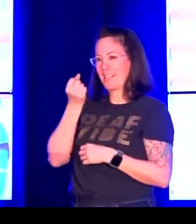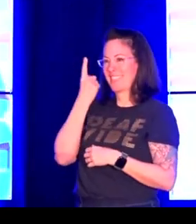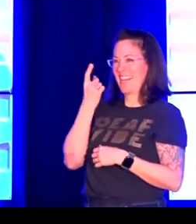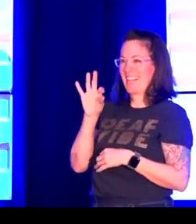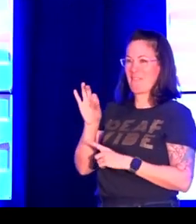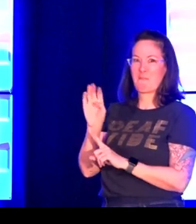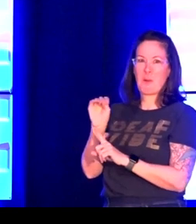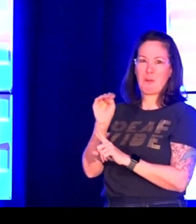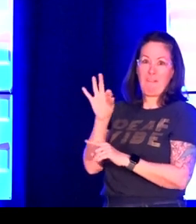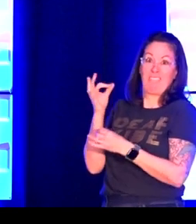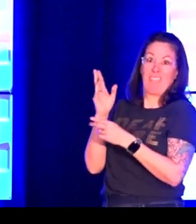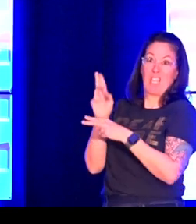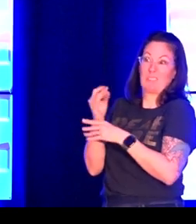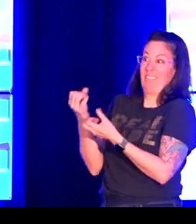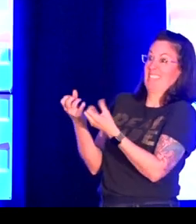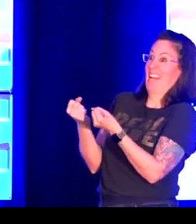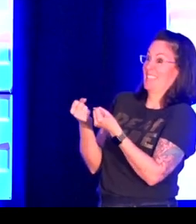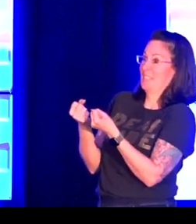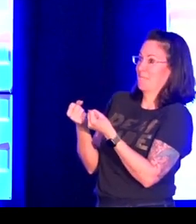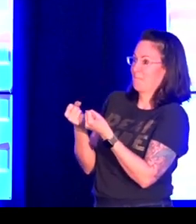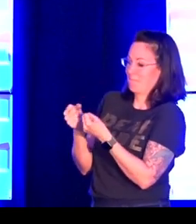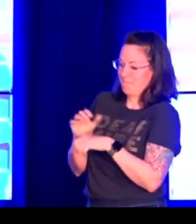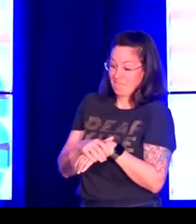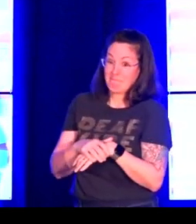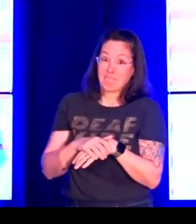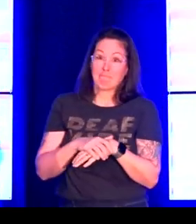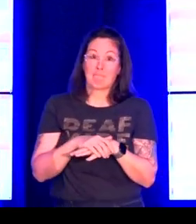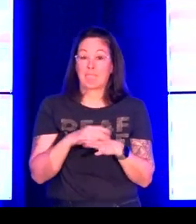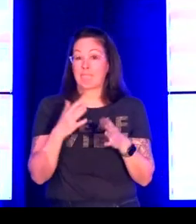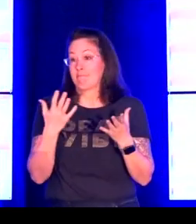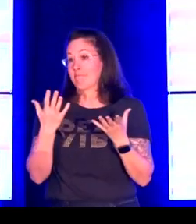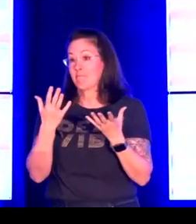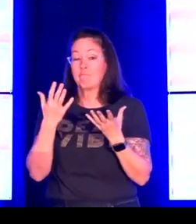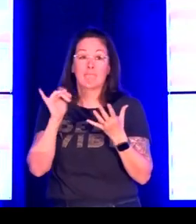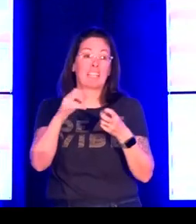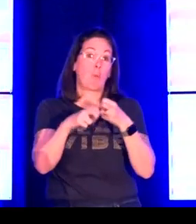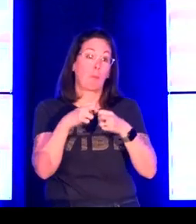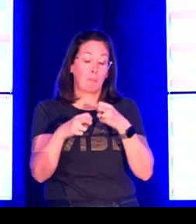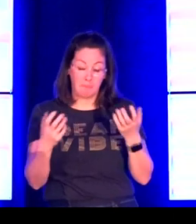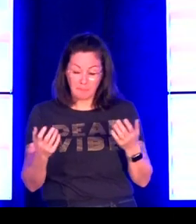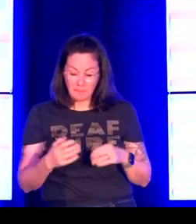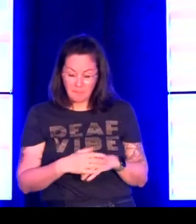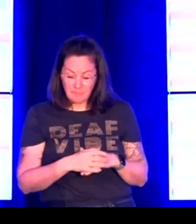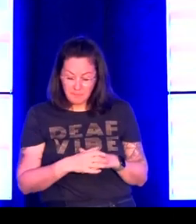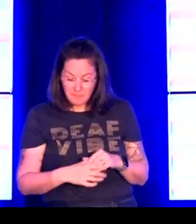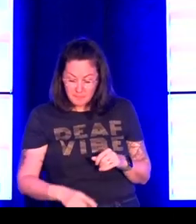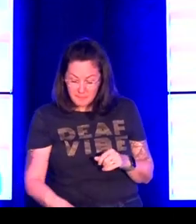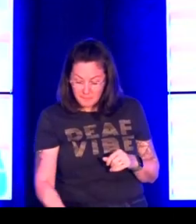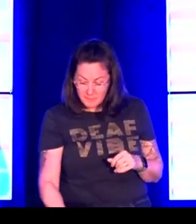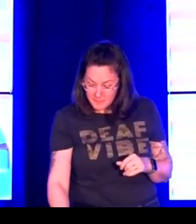and it then influences our understanding of the form and the use of the sign itself